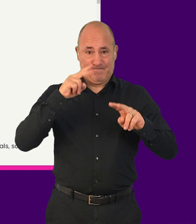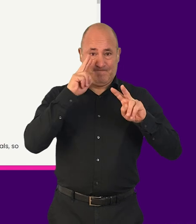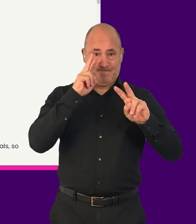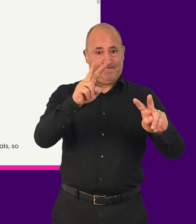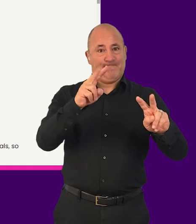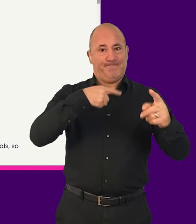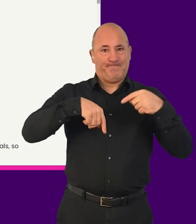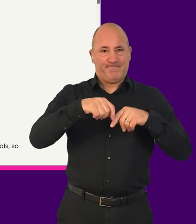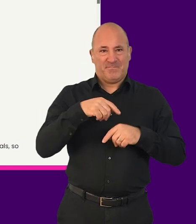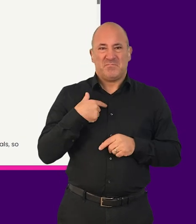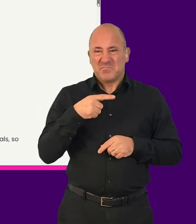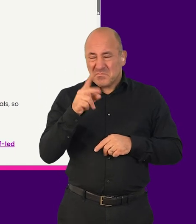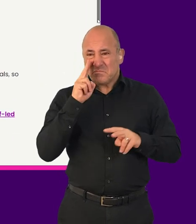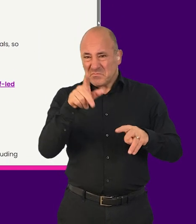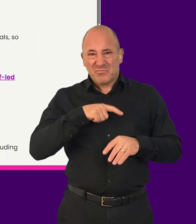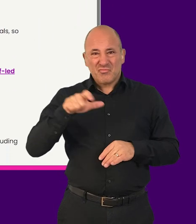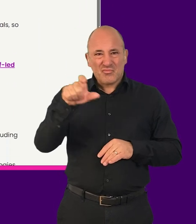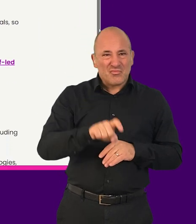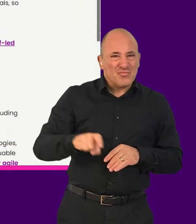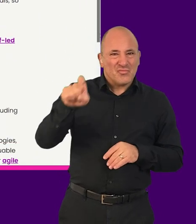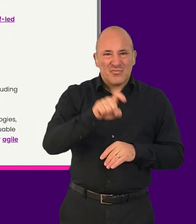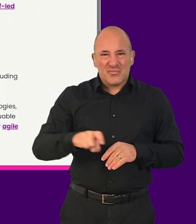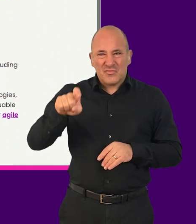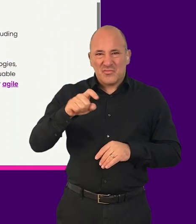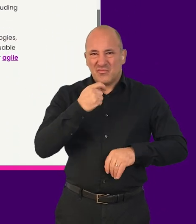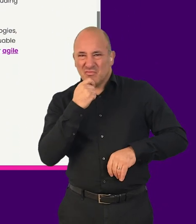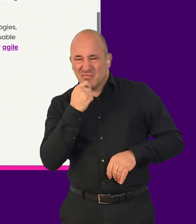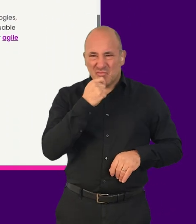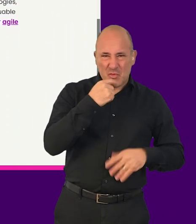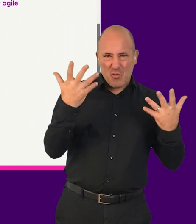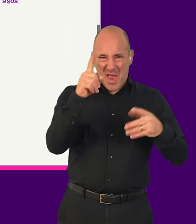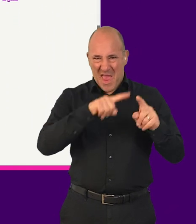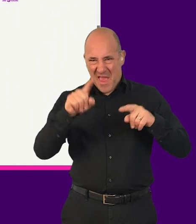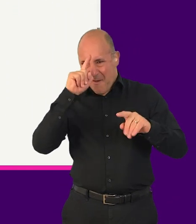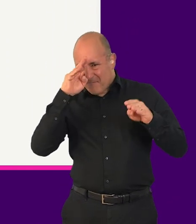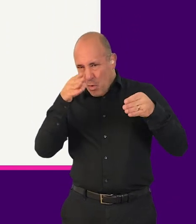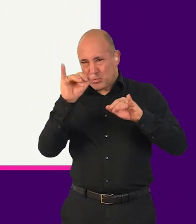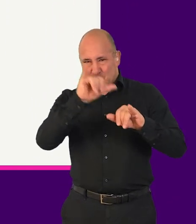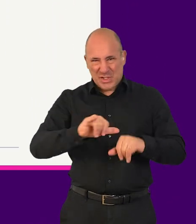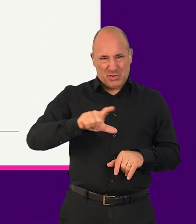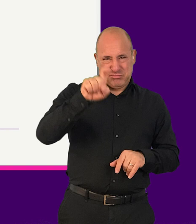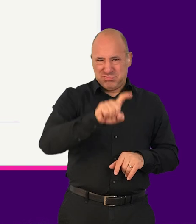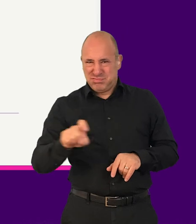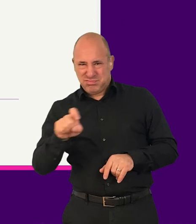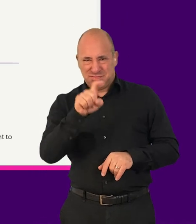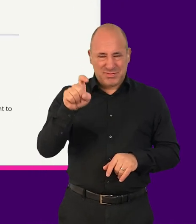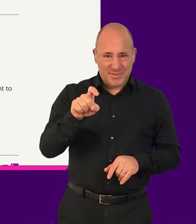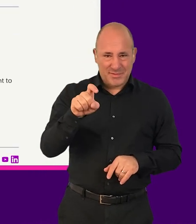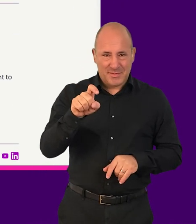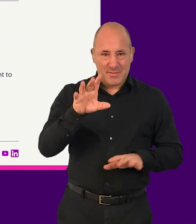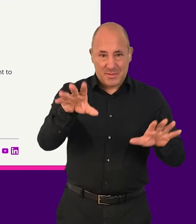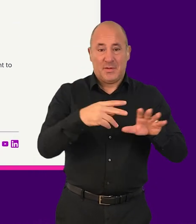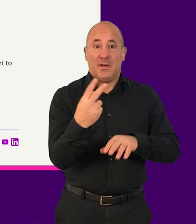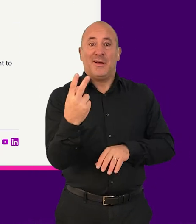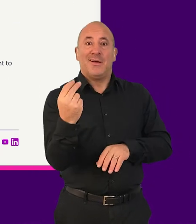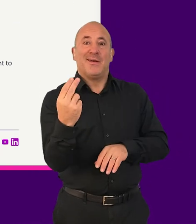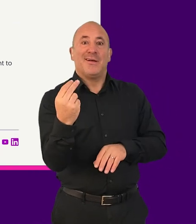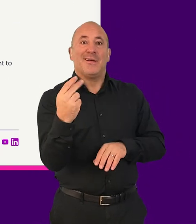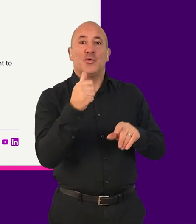will visually scan a page, then make a decision about where to navigate to or what to concentrate on, screen reader users will do the